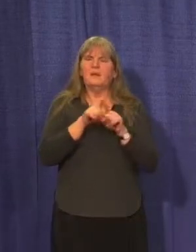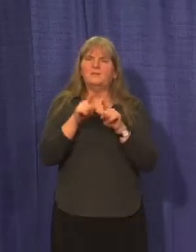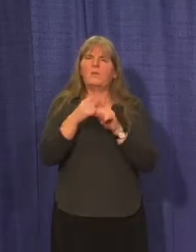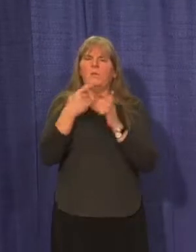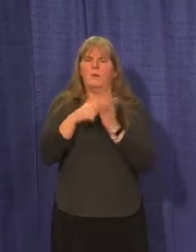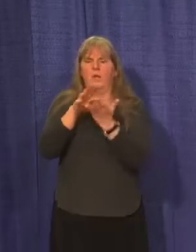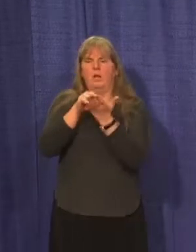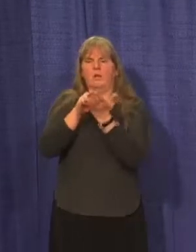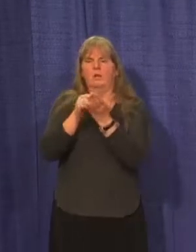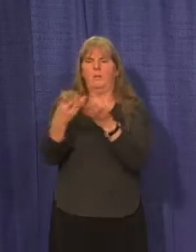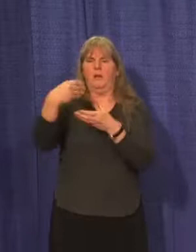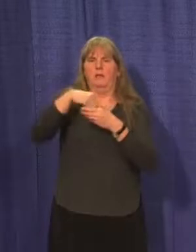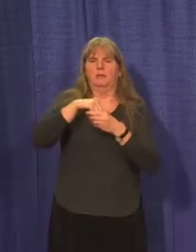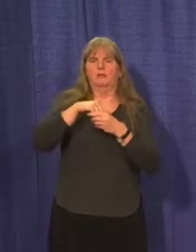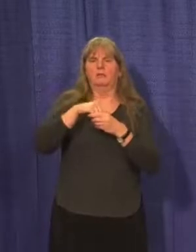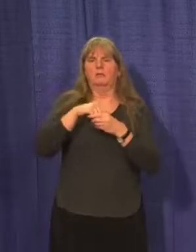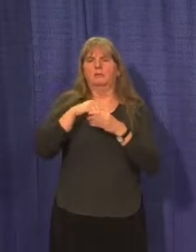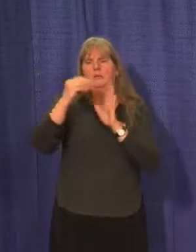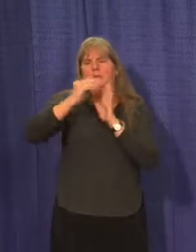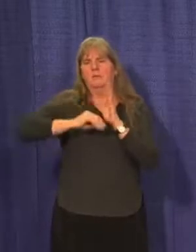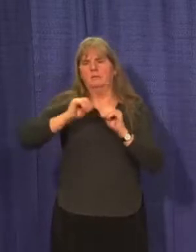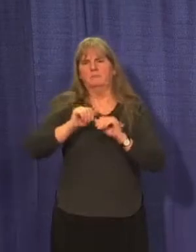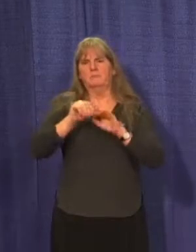from these outbreaks.